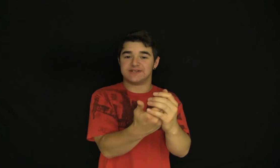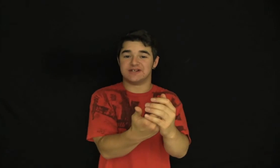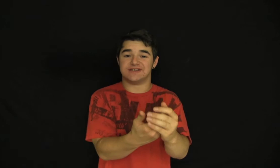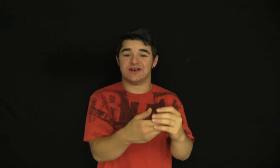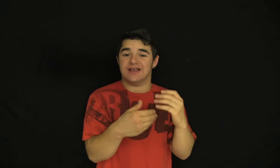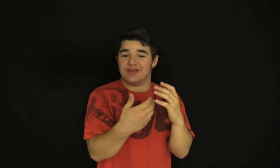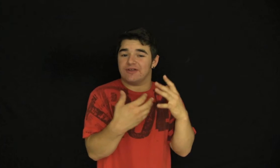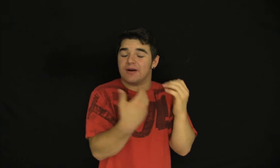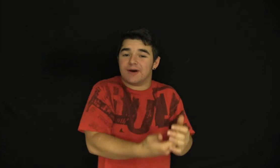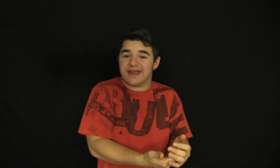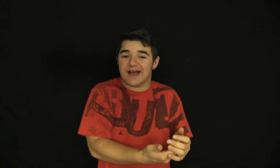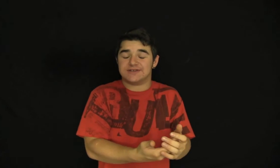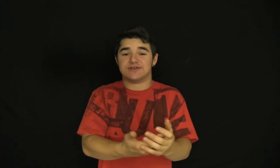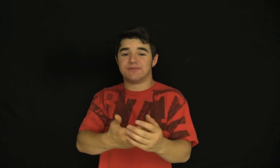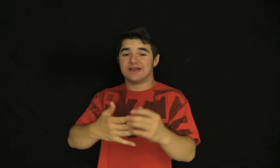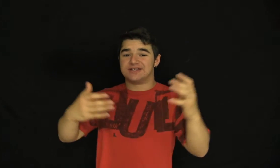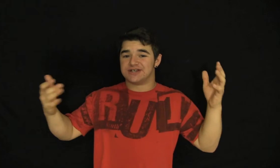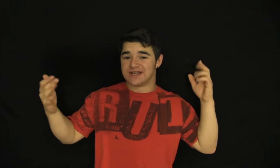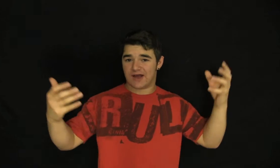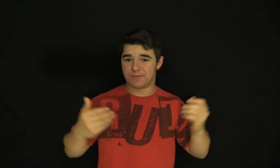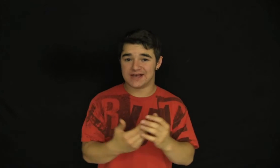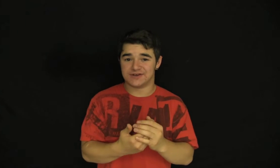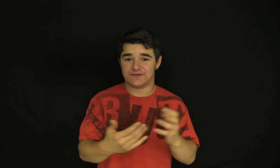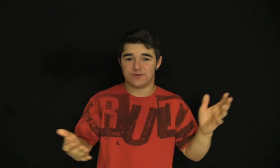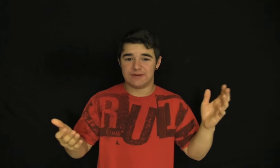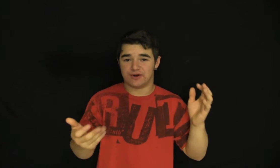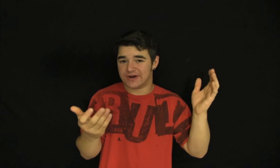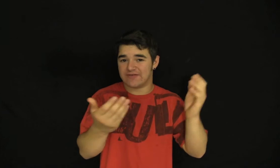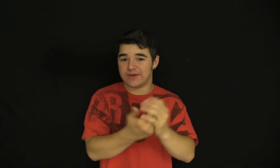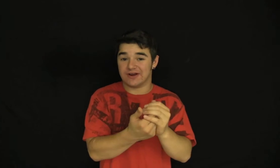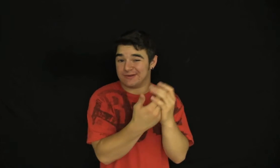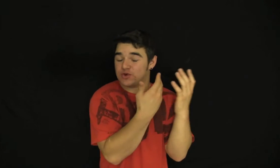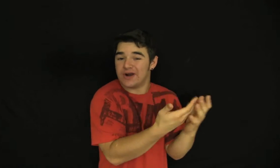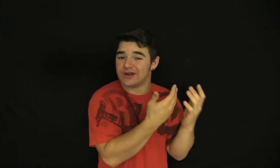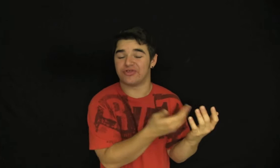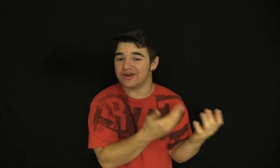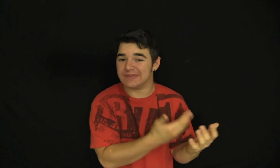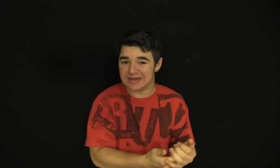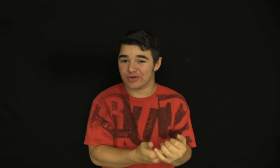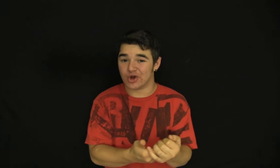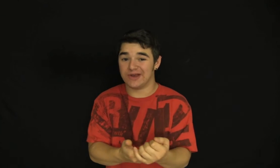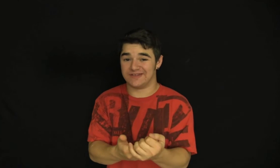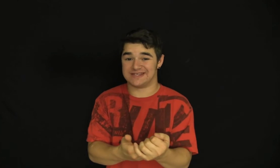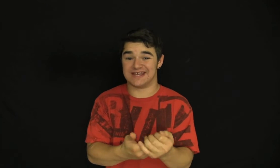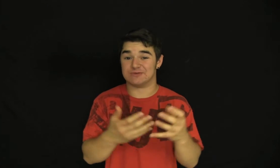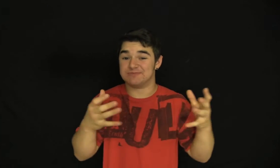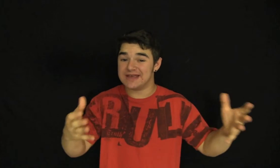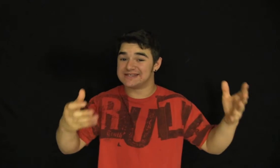studies. They're, you know, like on Monday nights or something. And it's just a pastor and a few people going to have a beer. But 20 to 30 people are going to these things, which makes